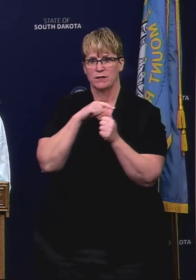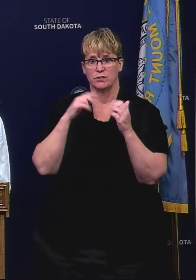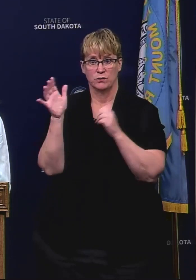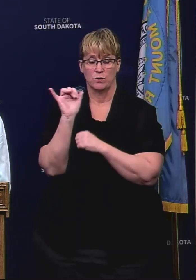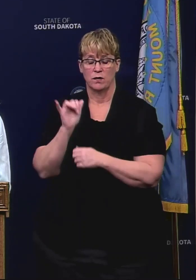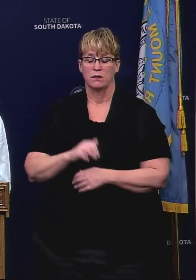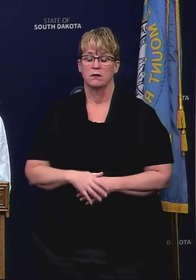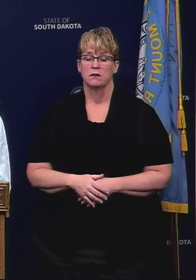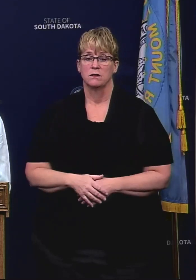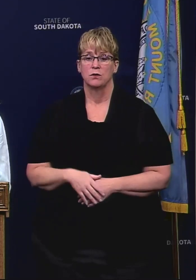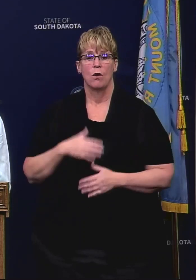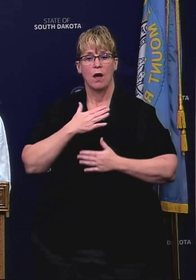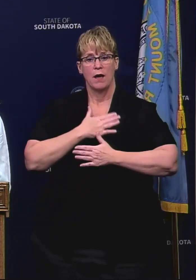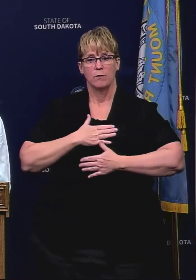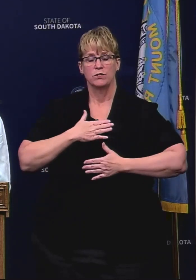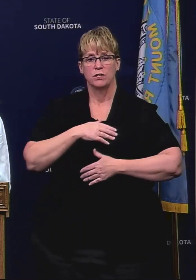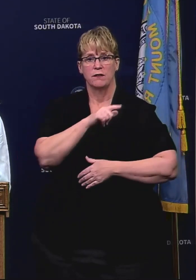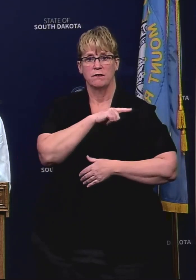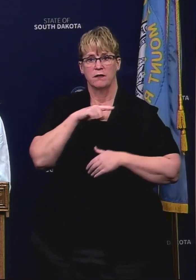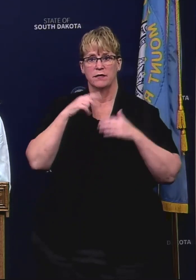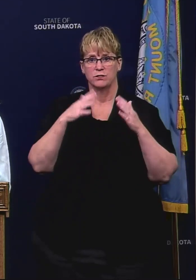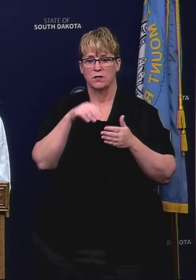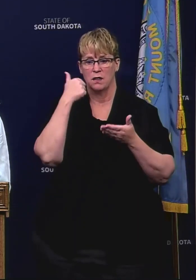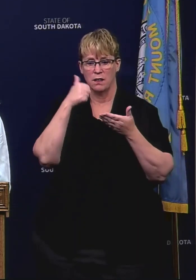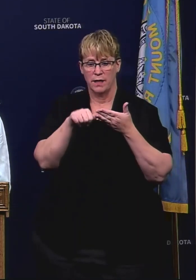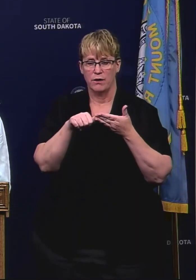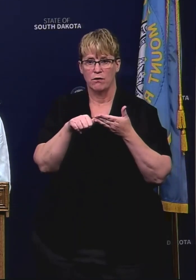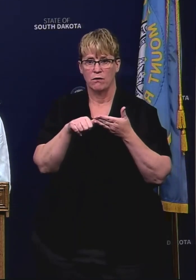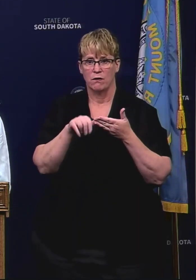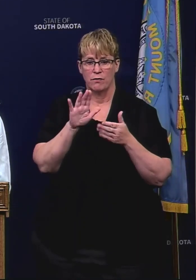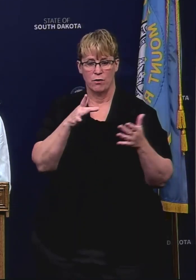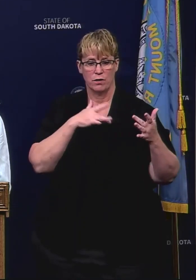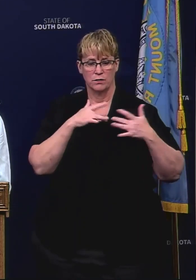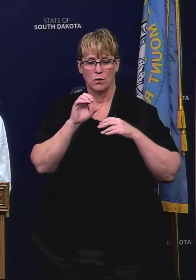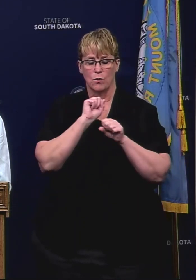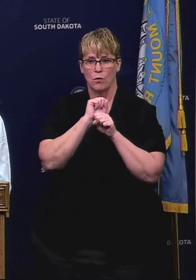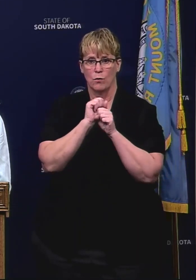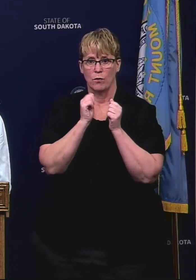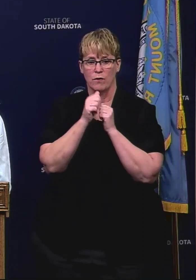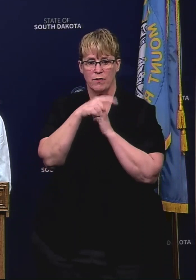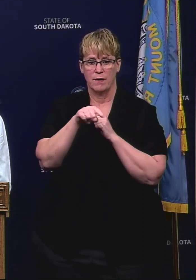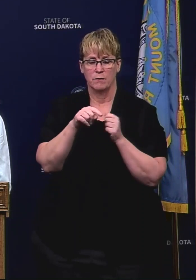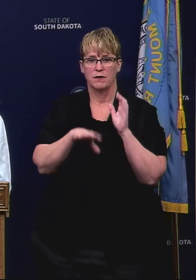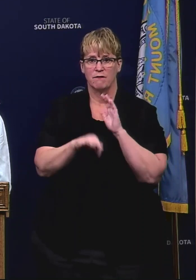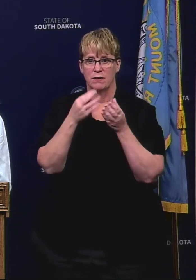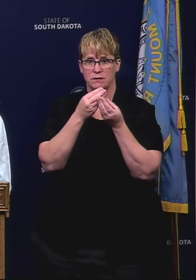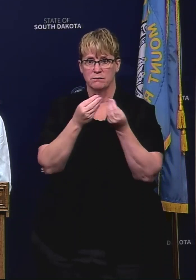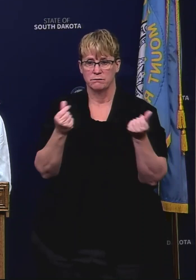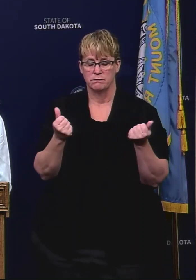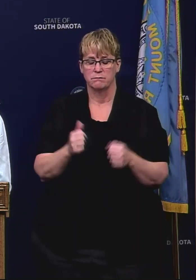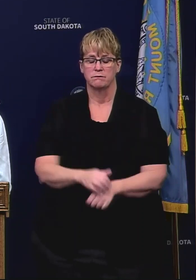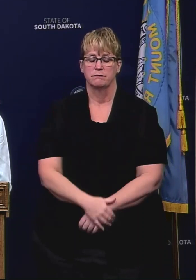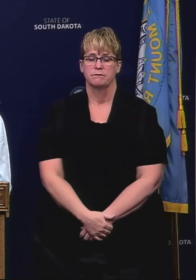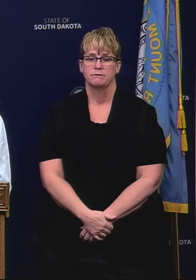and so I appreciate their letter and their concerns and we'll continue to work with them to find a resolution to the situation